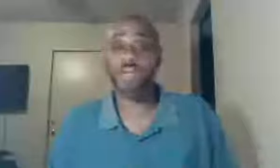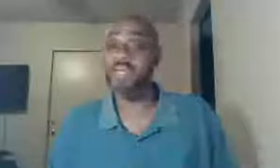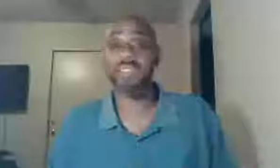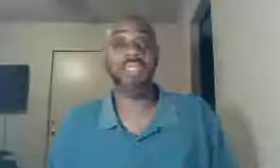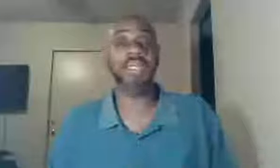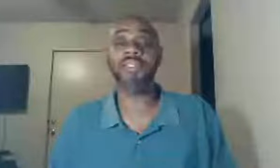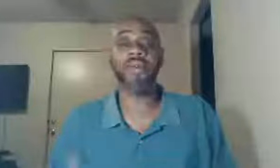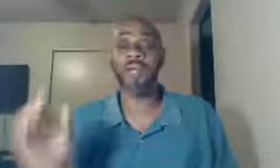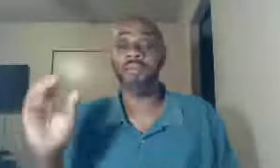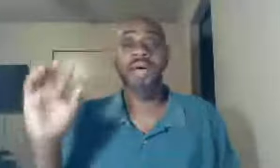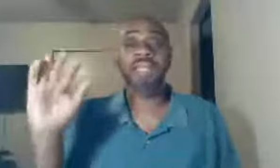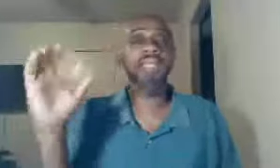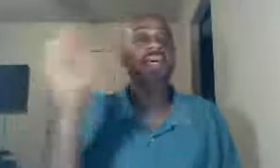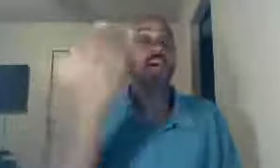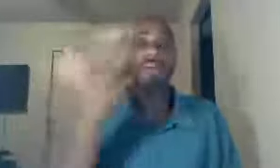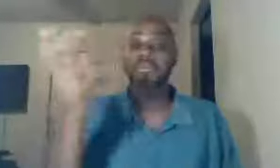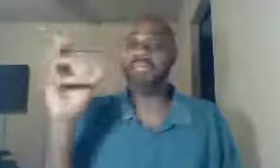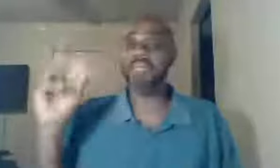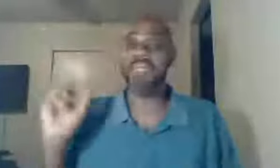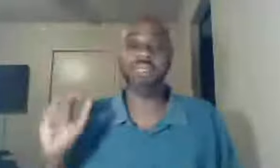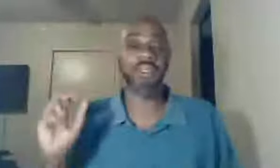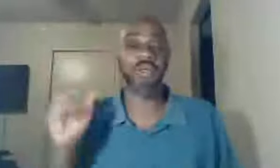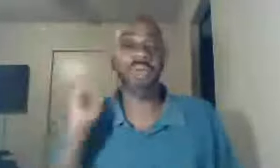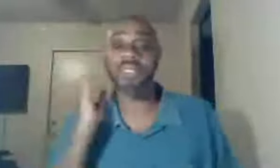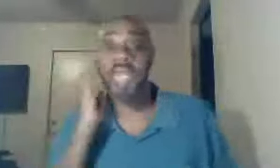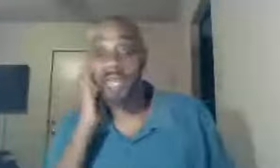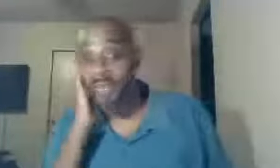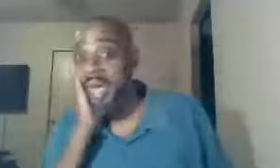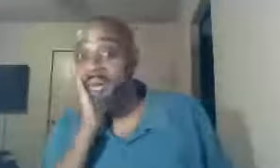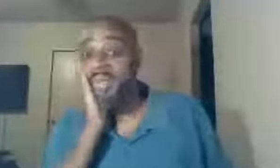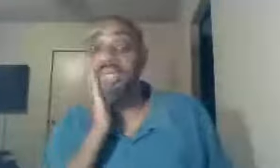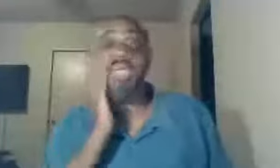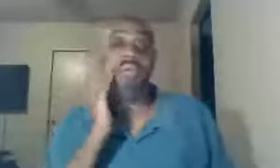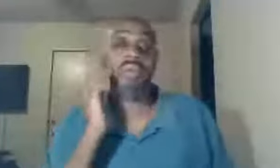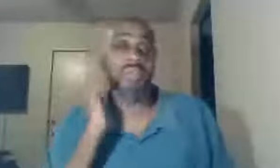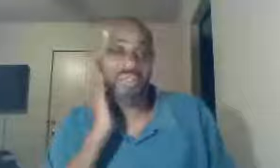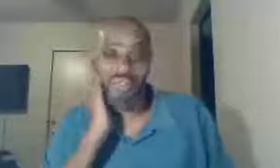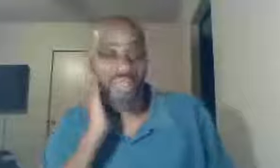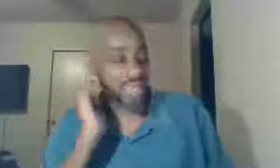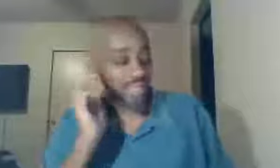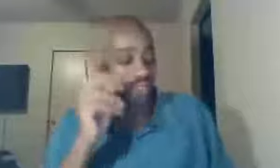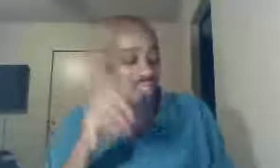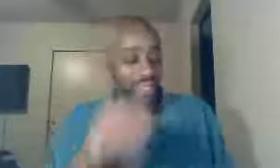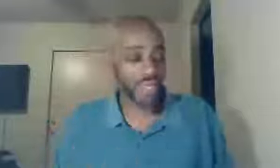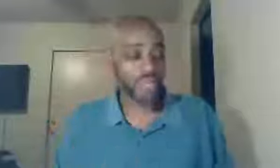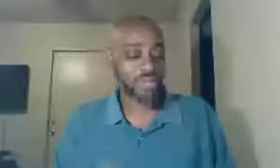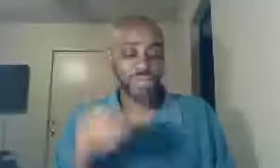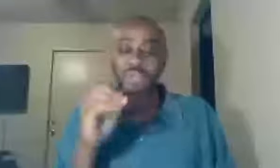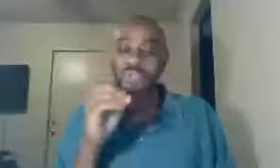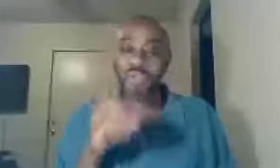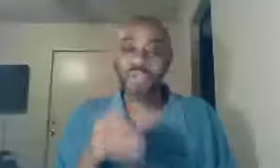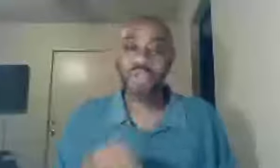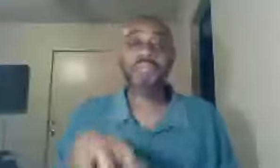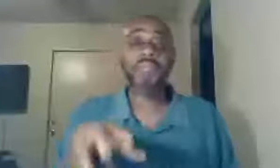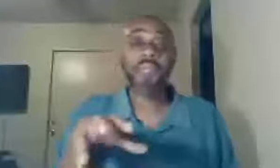because good Lord Almighty, I mean, you know, what a tangly, where we, anyway, so, so, so, but